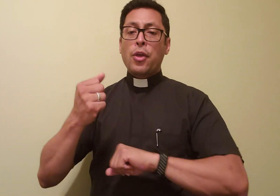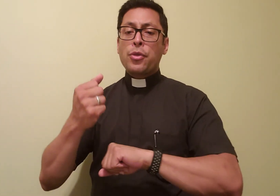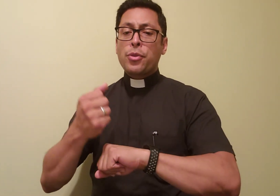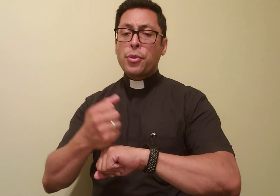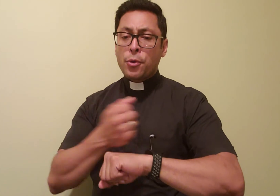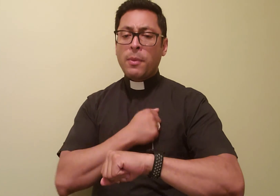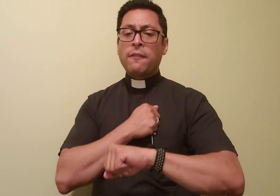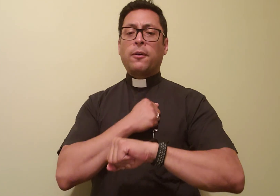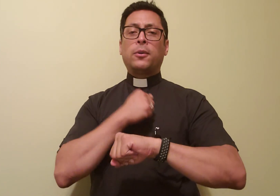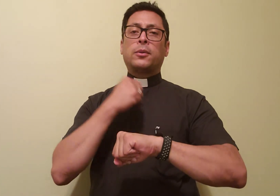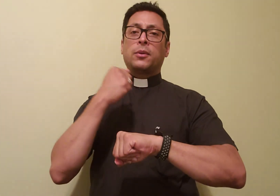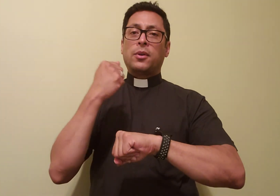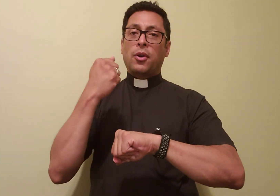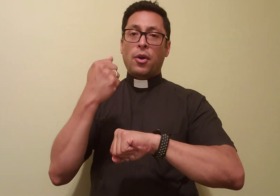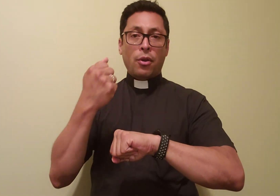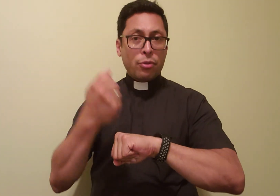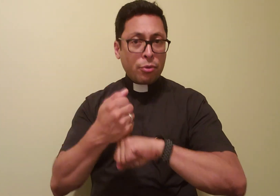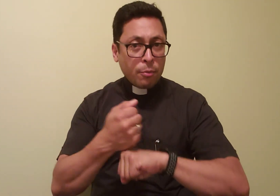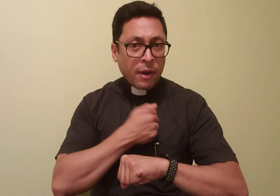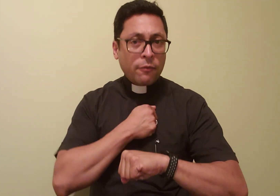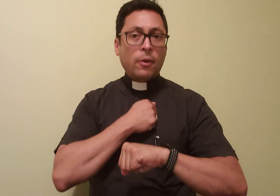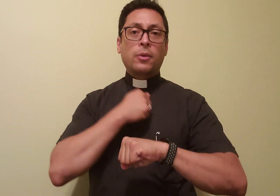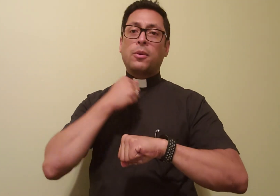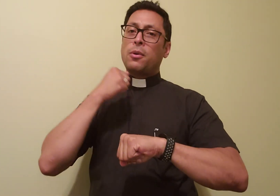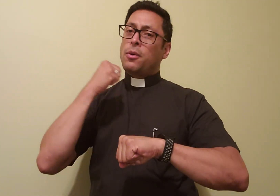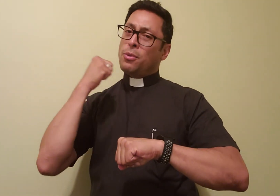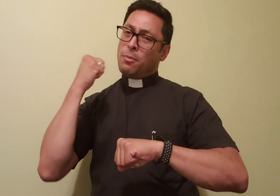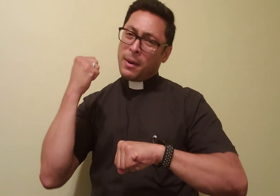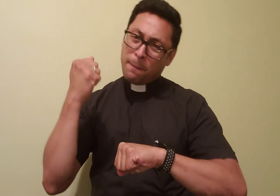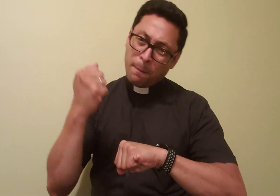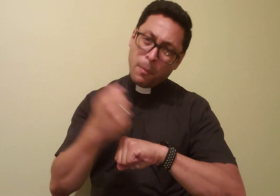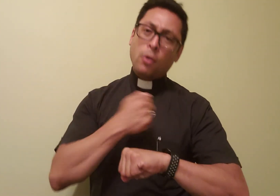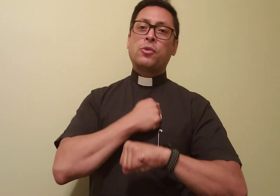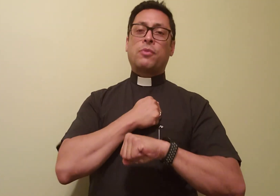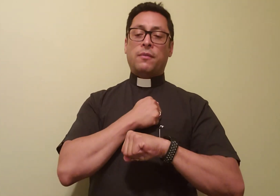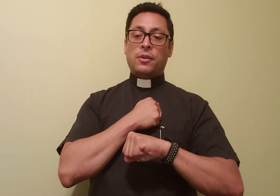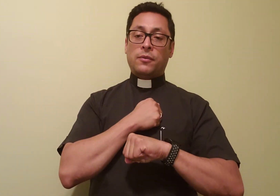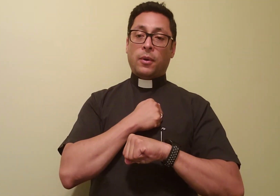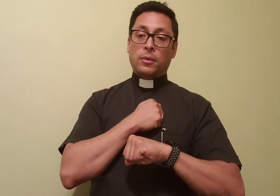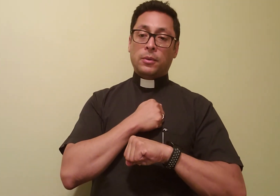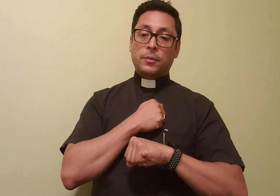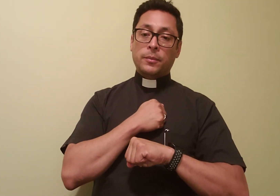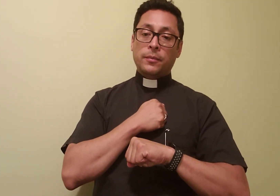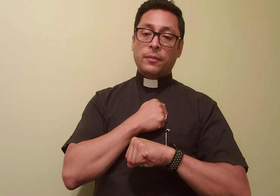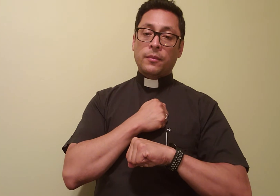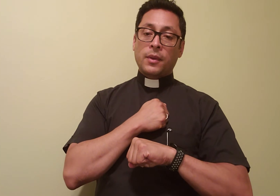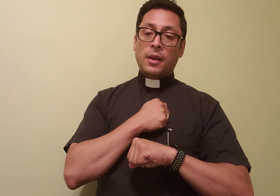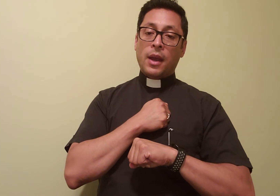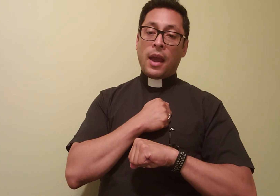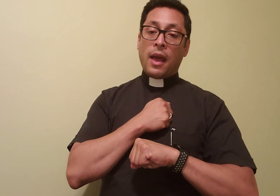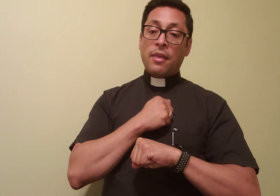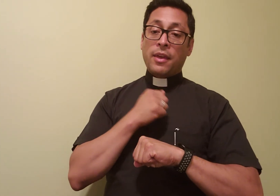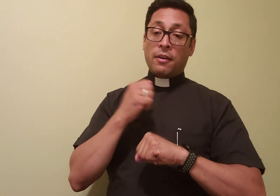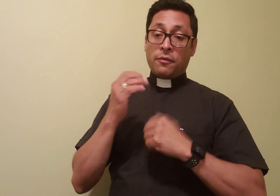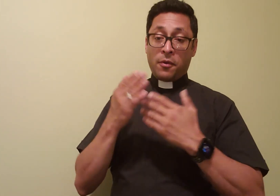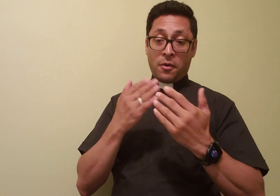Through my fault. Through my fault. Through my most previous fault. Therefore,